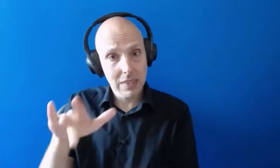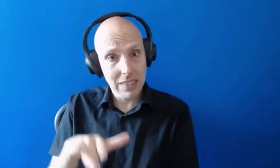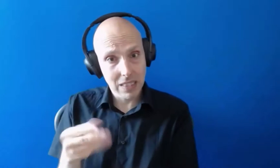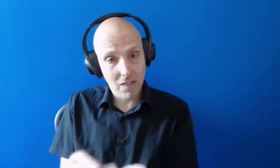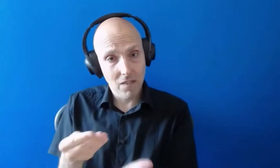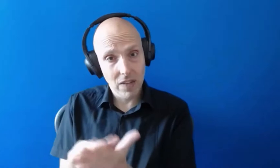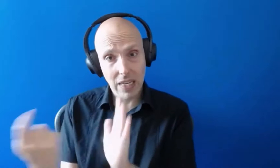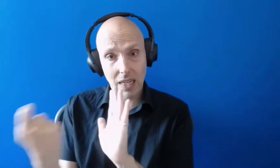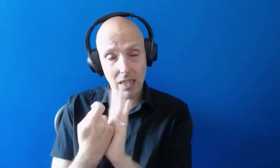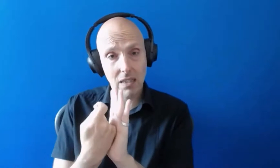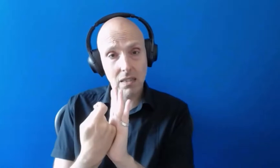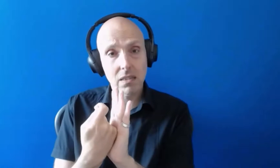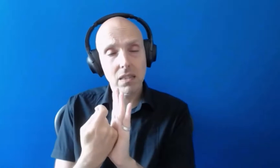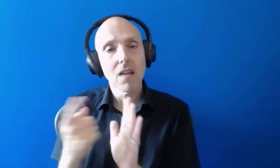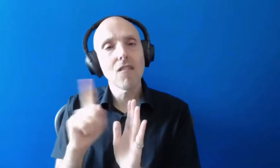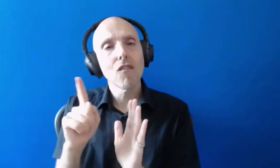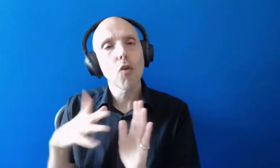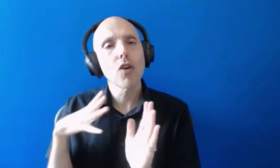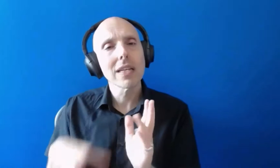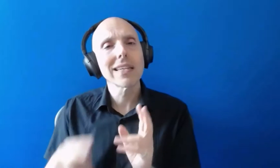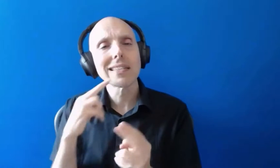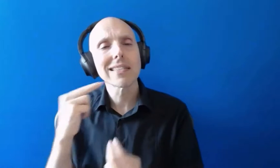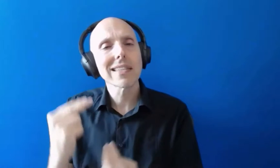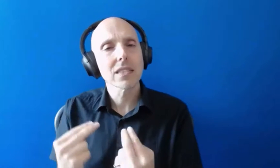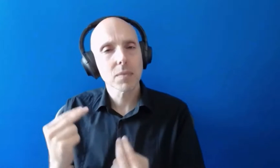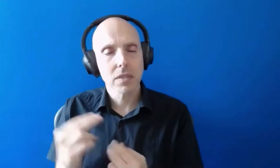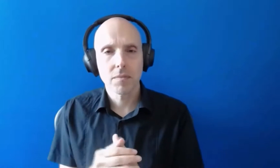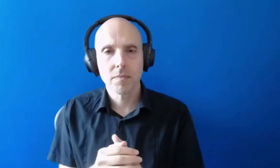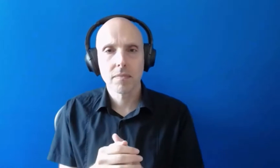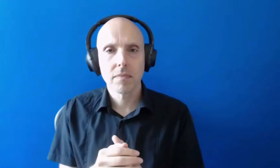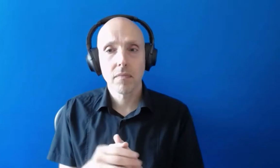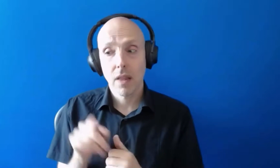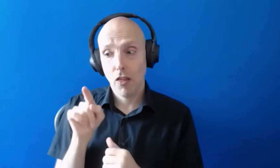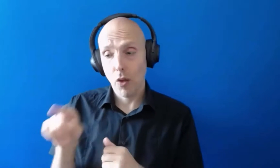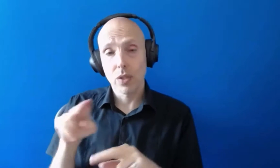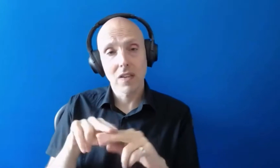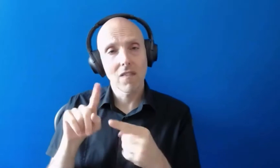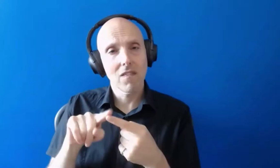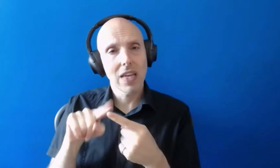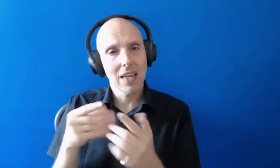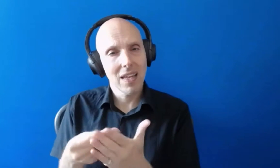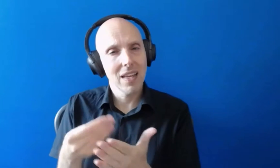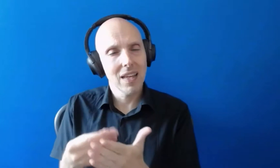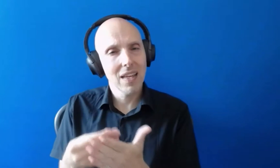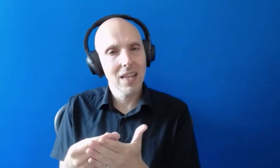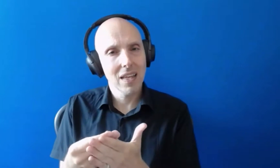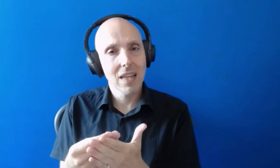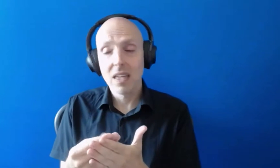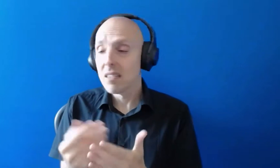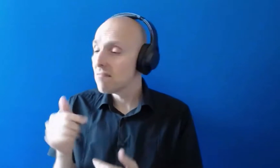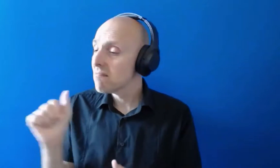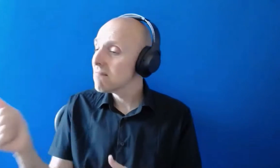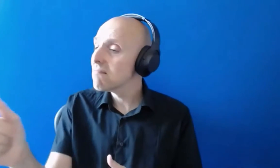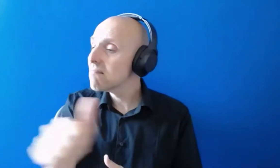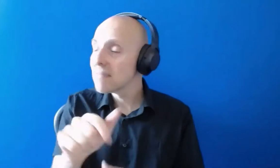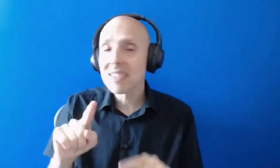for carrying out the the needs assessment which i mentioned in my presentation the fees um are outlined per center on the postcode search which